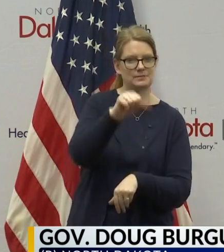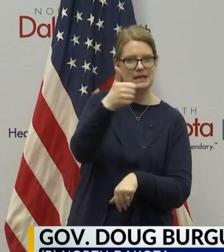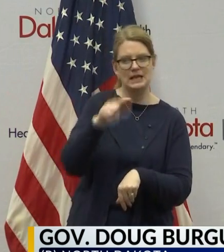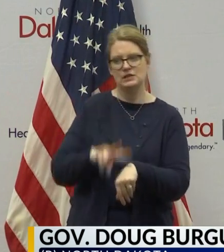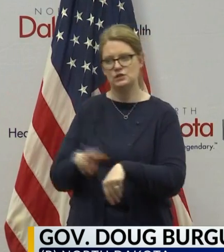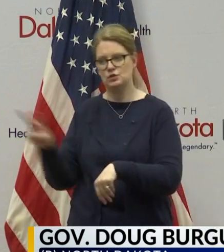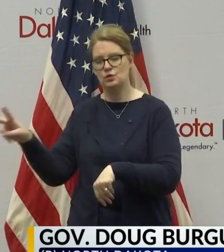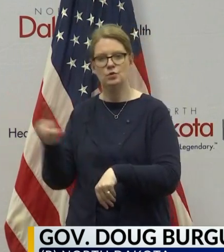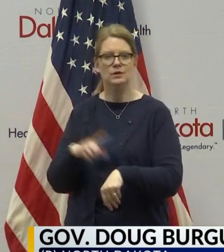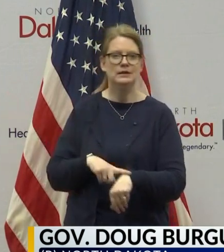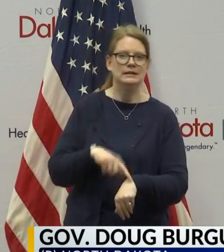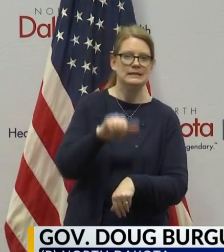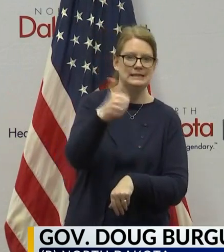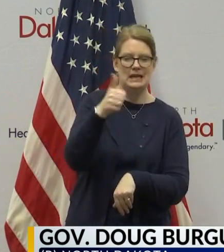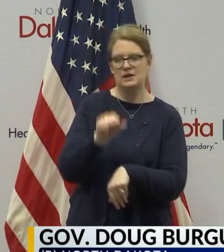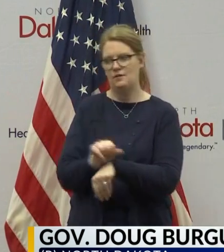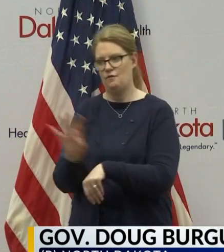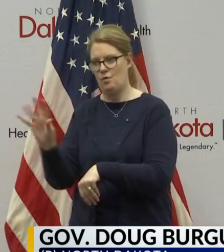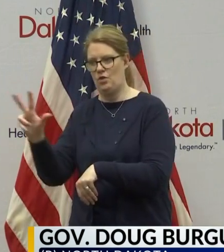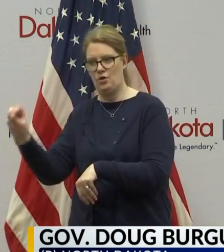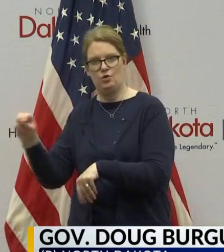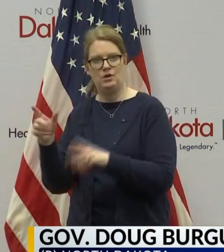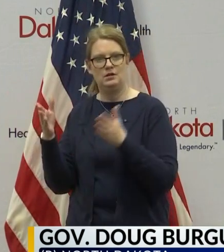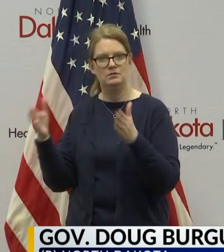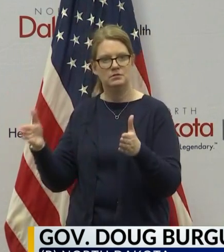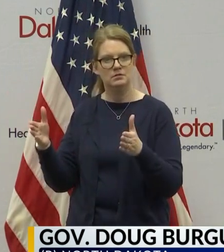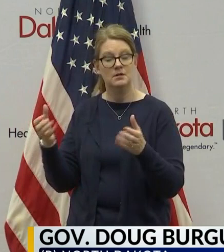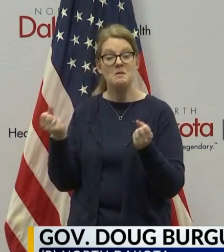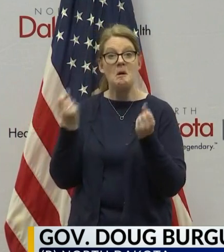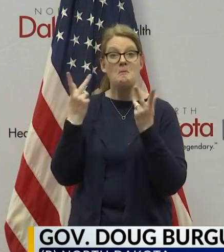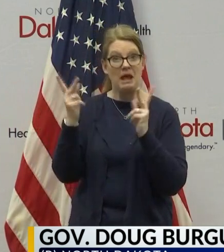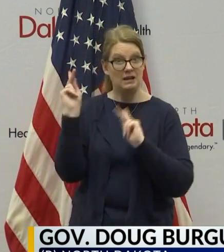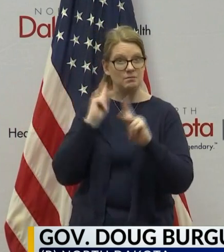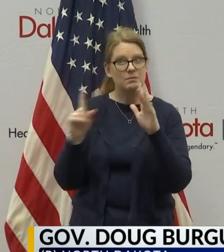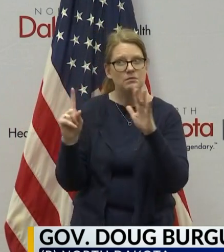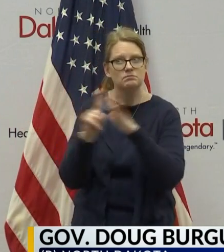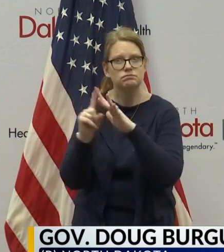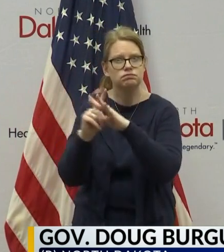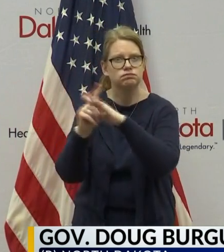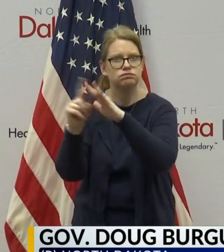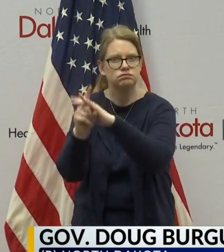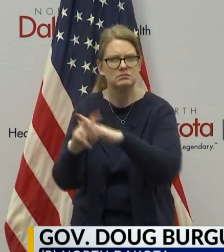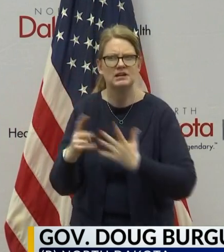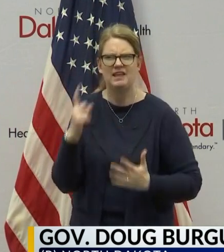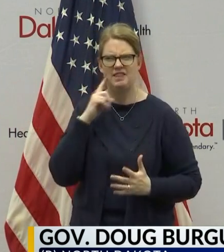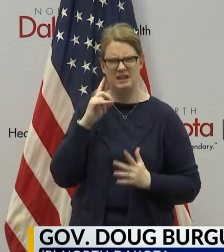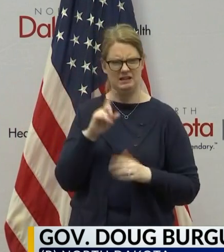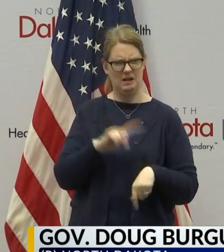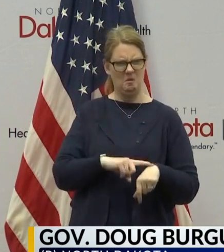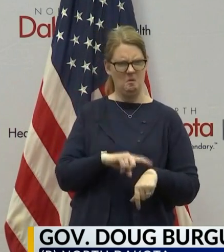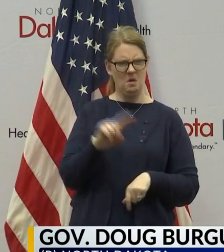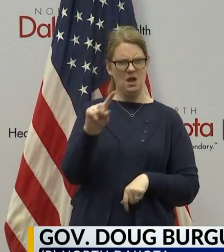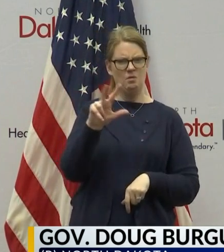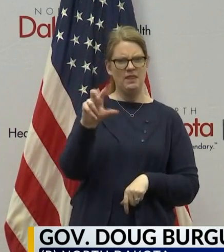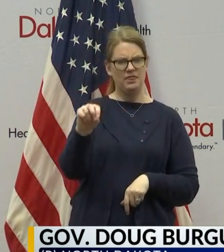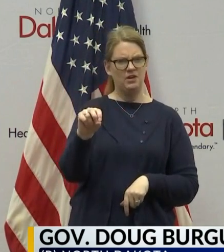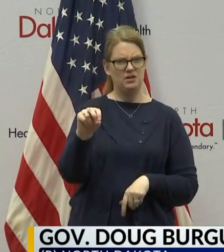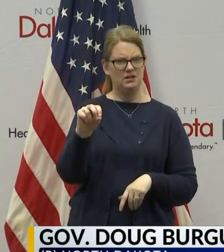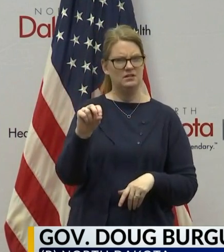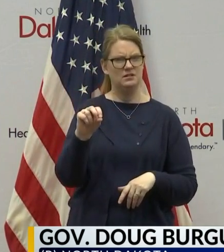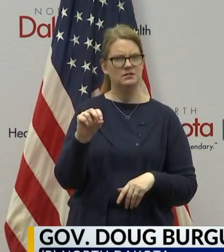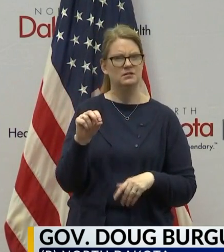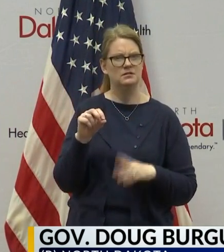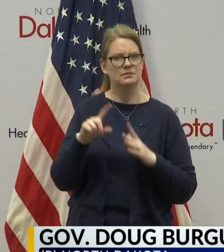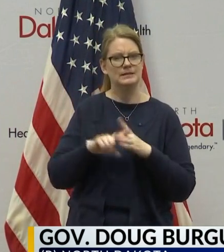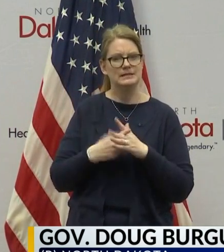It went from 10 till 4.30. Because of the huge turnout, I believe as early as 1.30, we had to start notifying